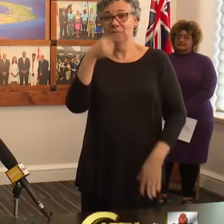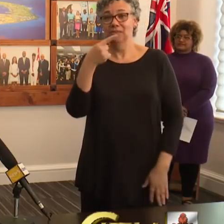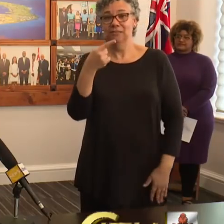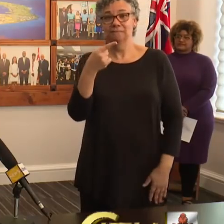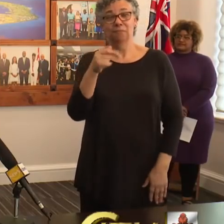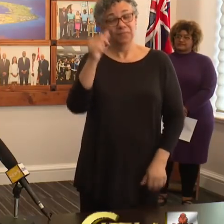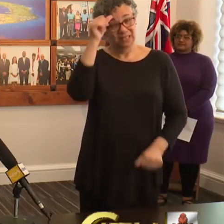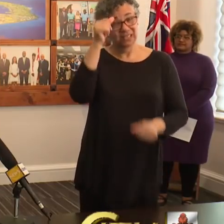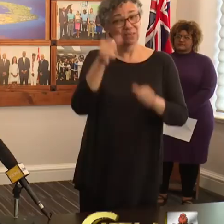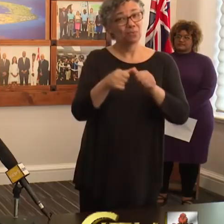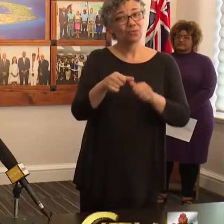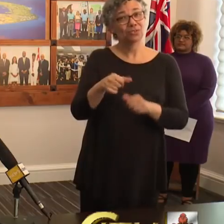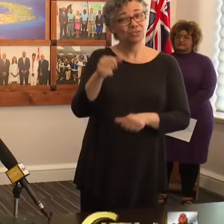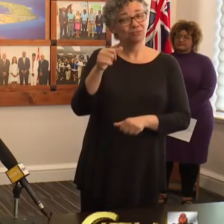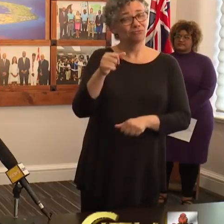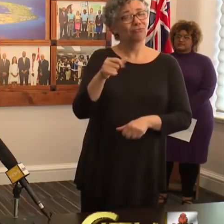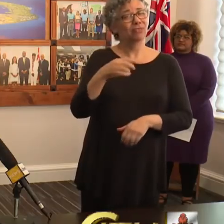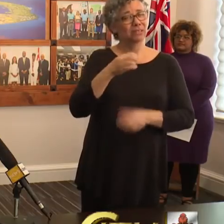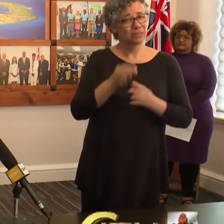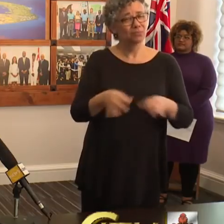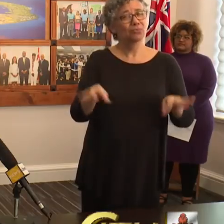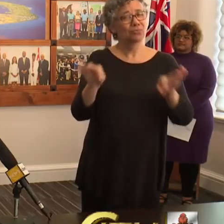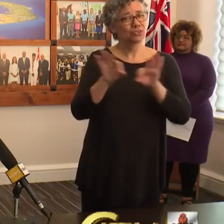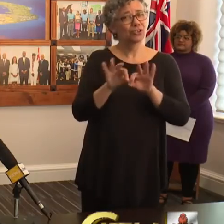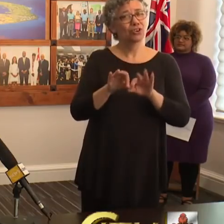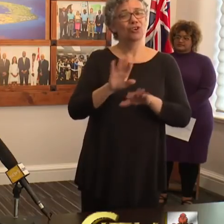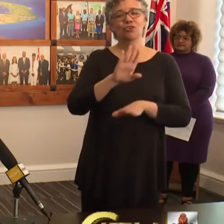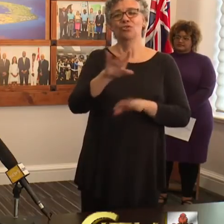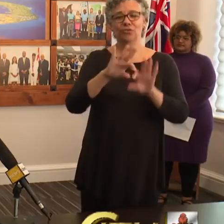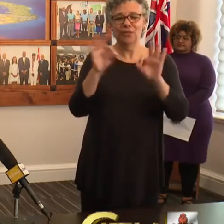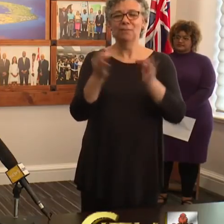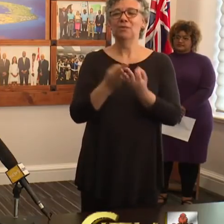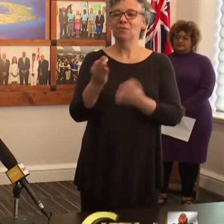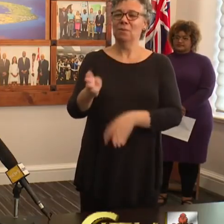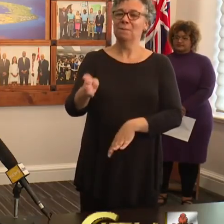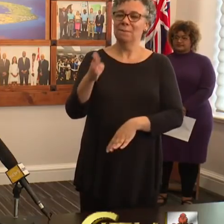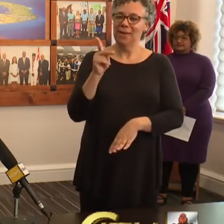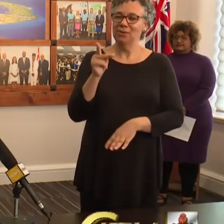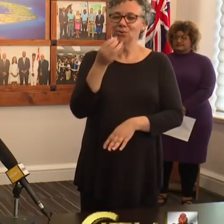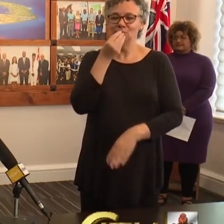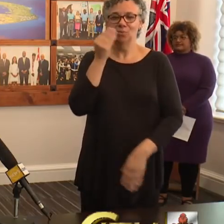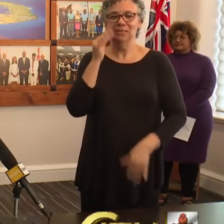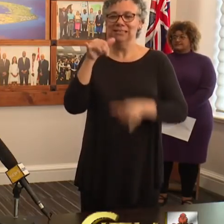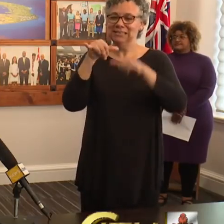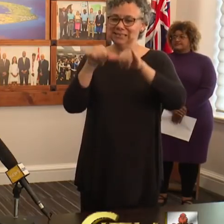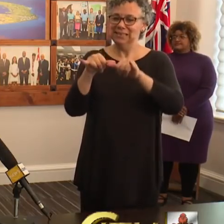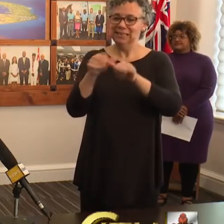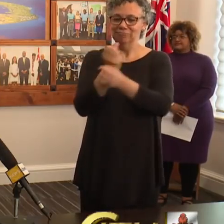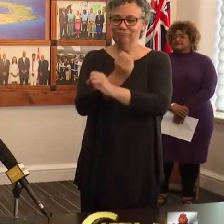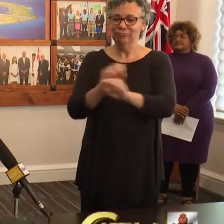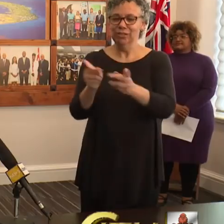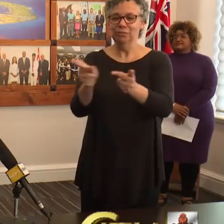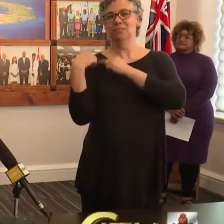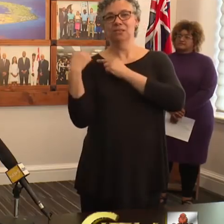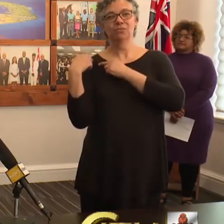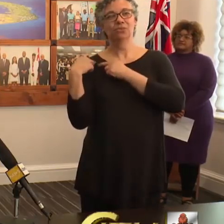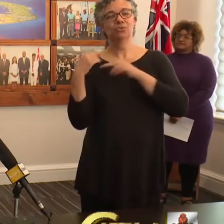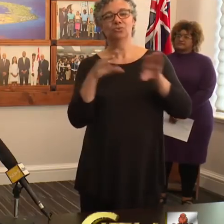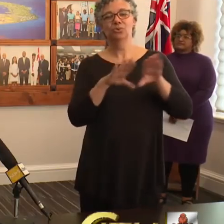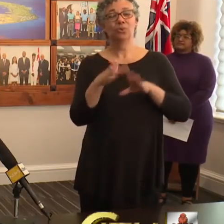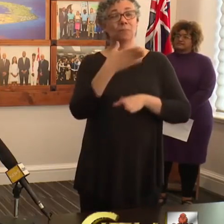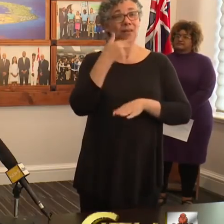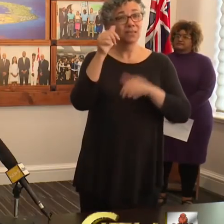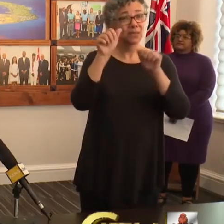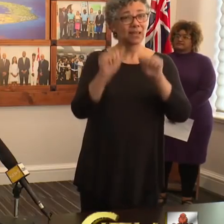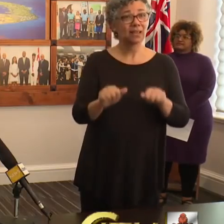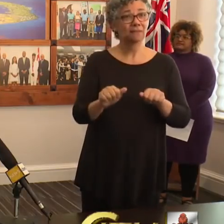is your loved ones will be back on the island, staying in a safe place, and will be with you soon. To face many